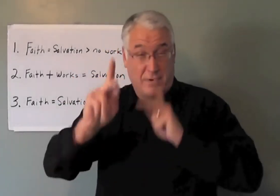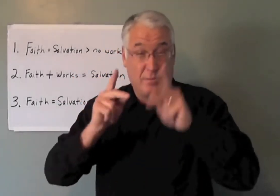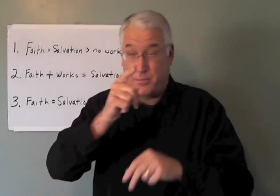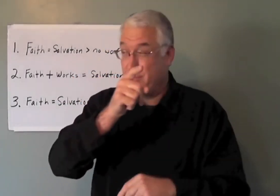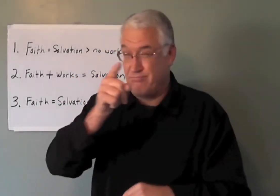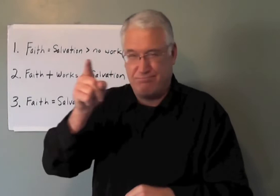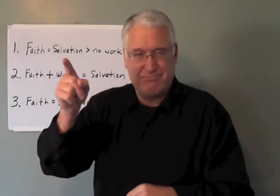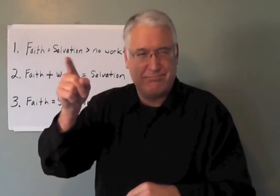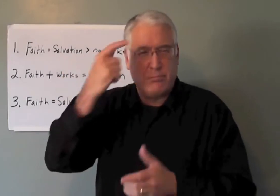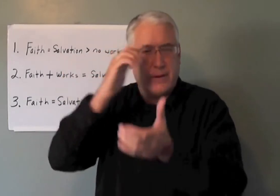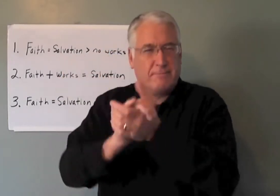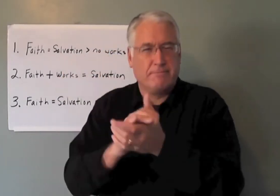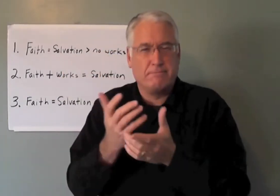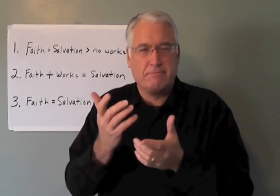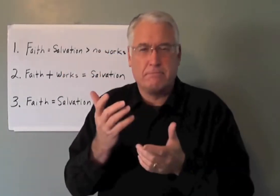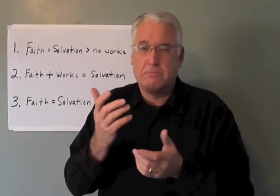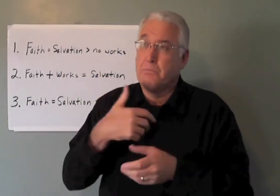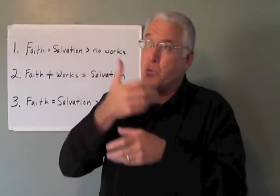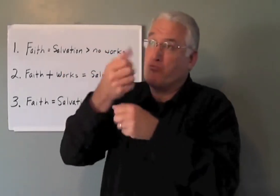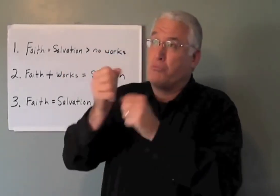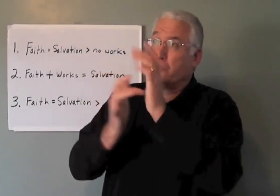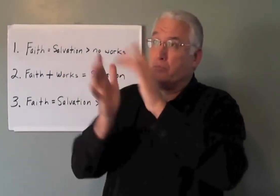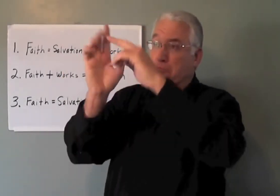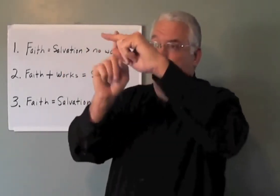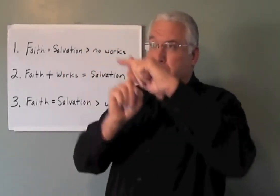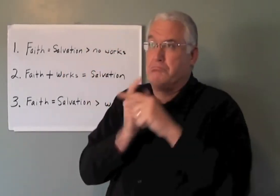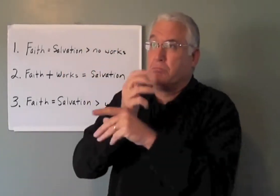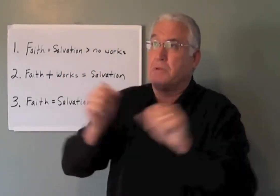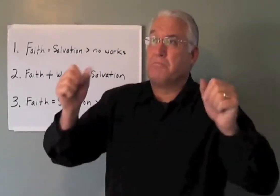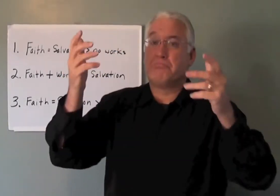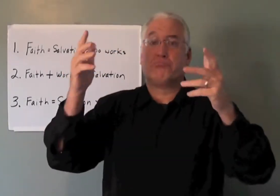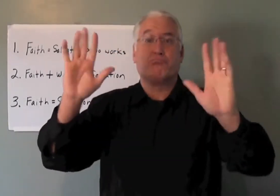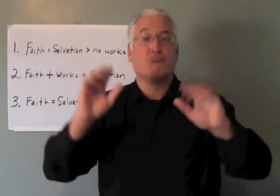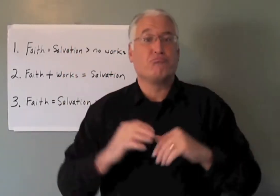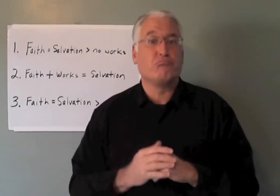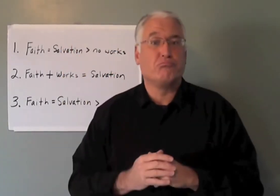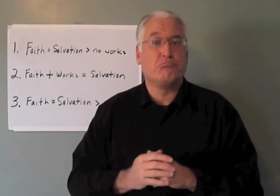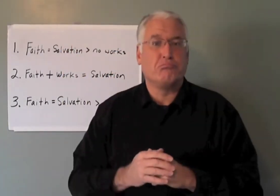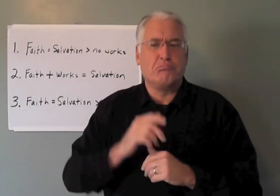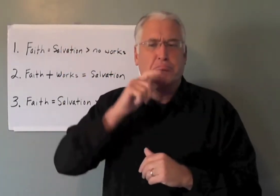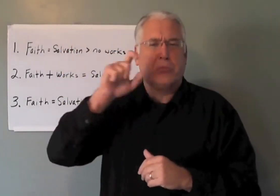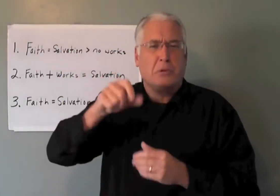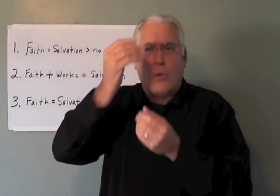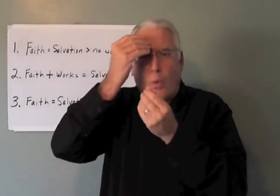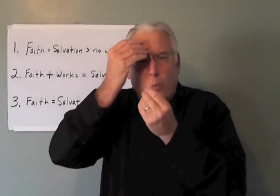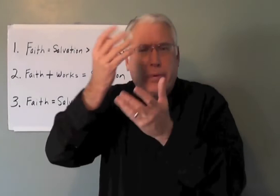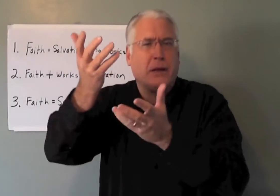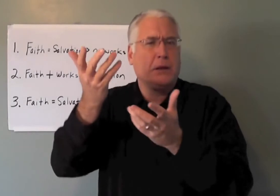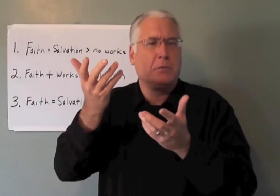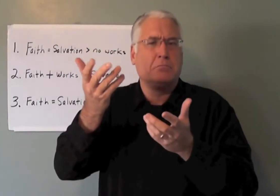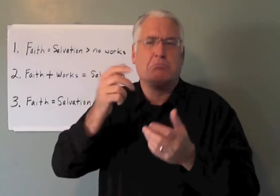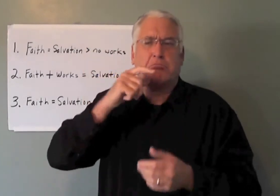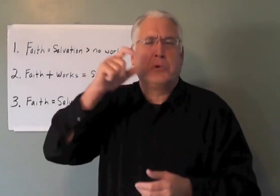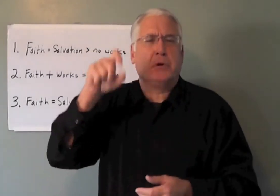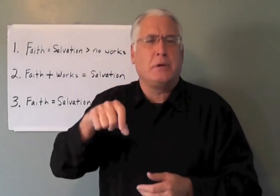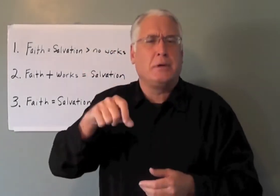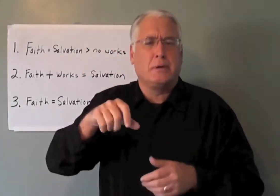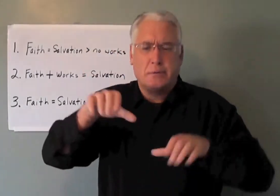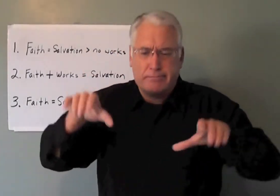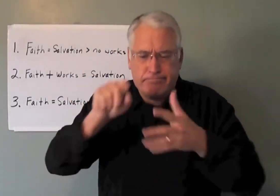Well, there are many people who believe that if they have faith in Jesus for salvation, well, it's finished. They